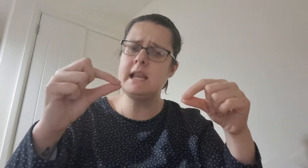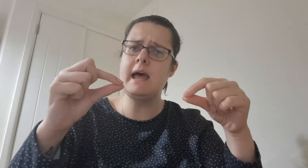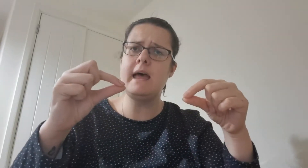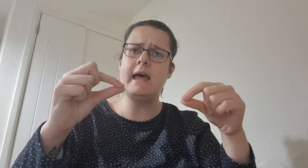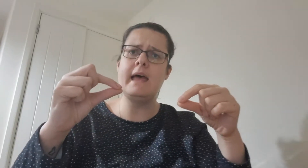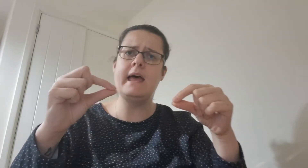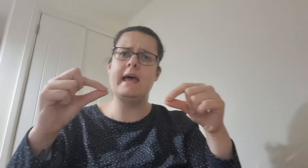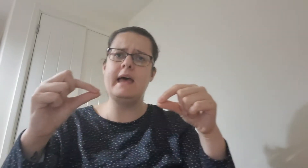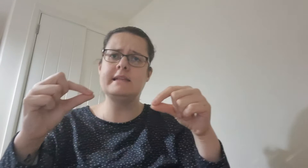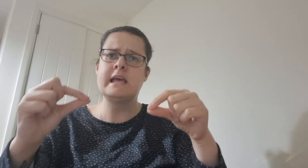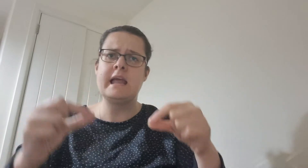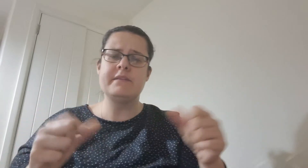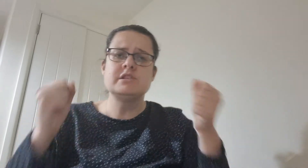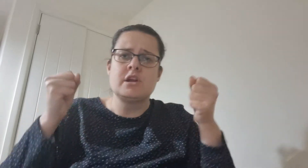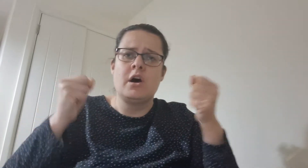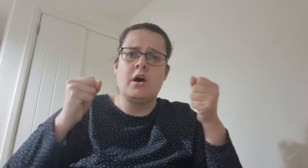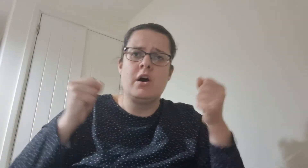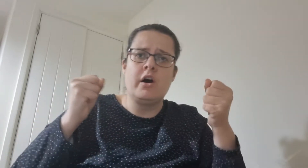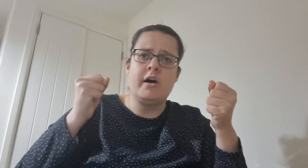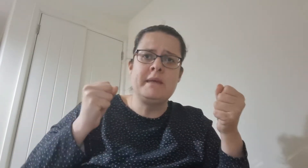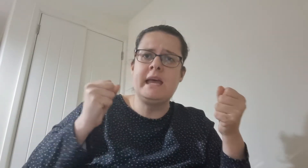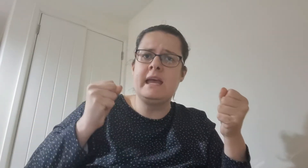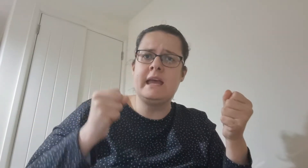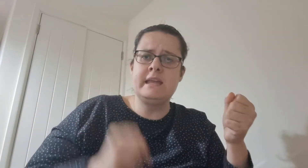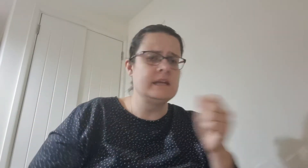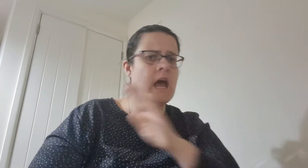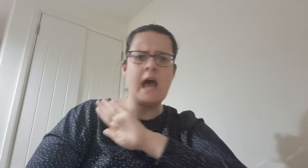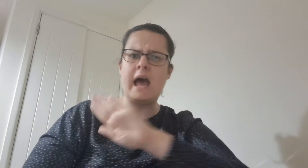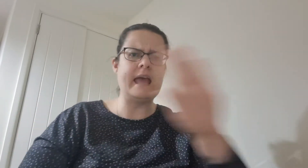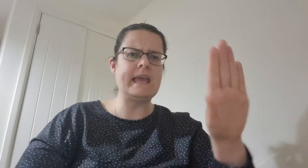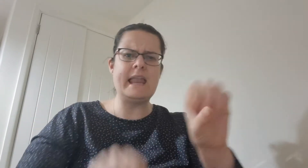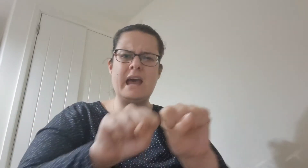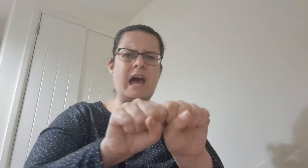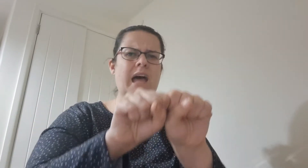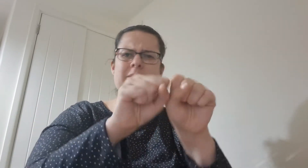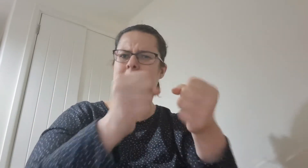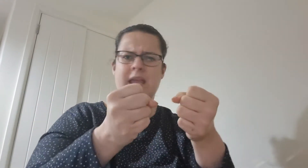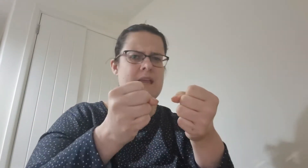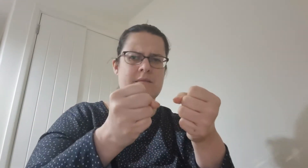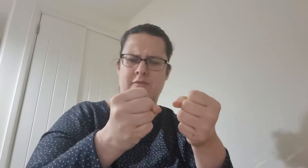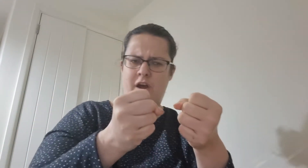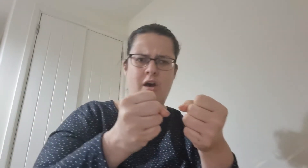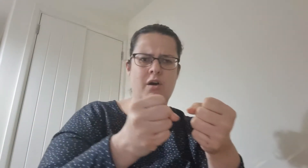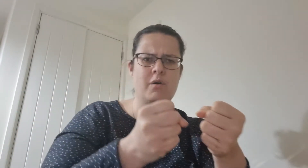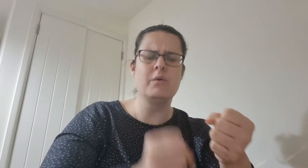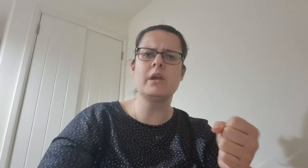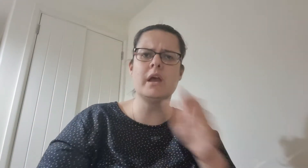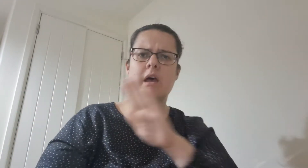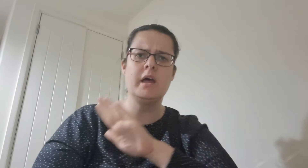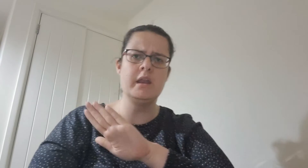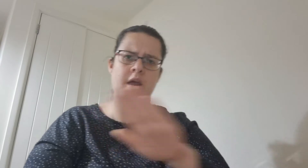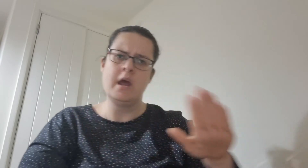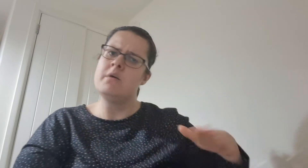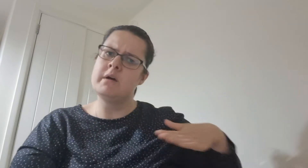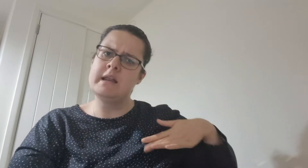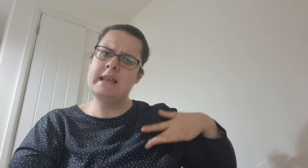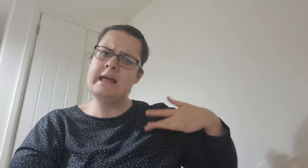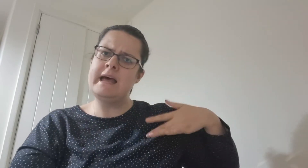Speechless with the sound, I cannot be broken No, I